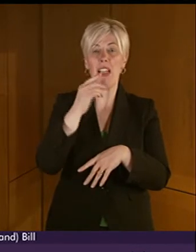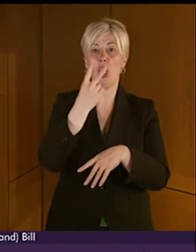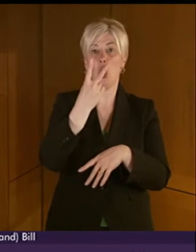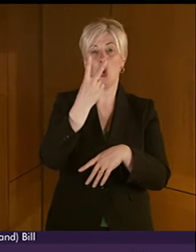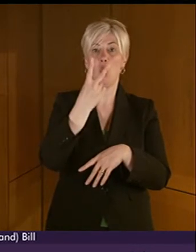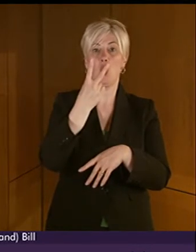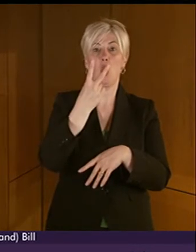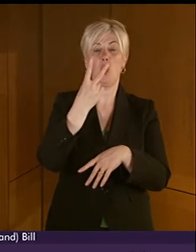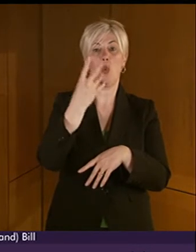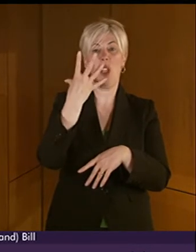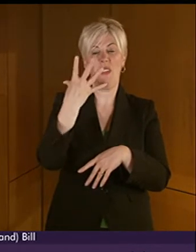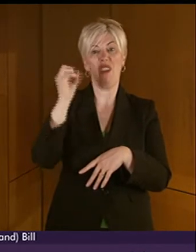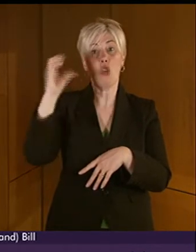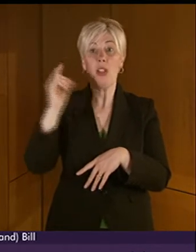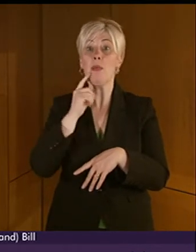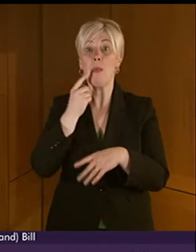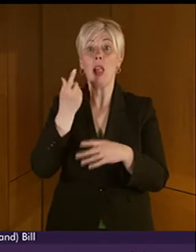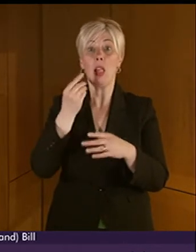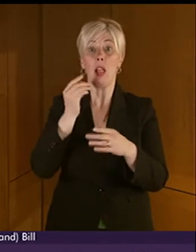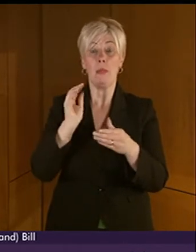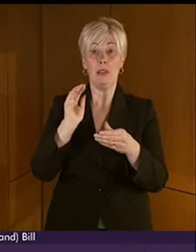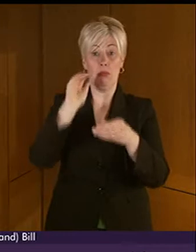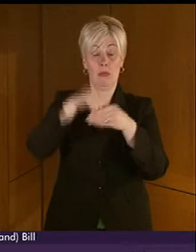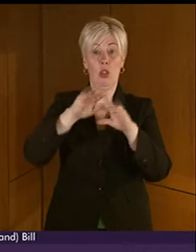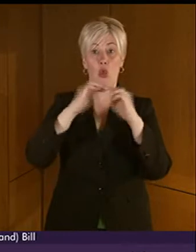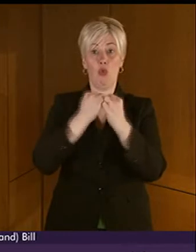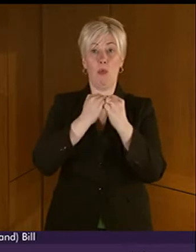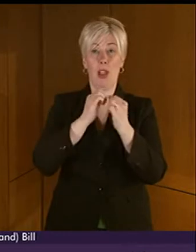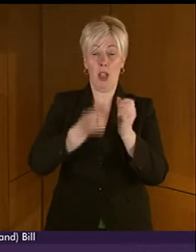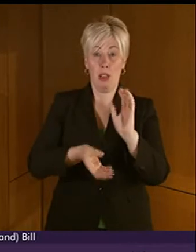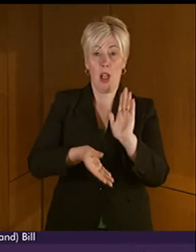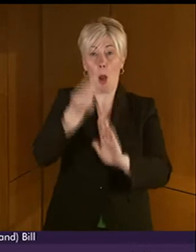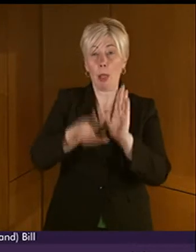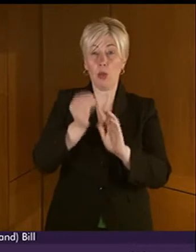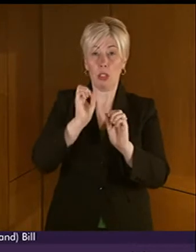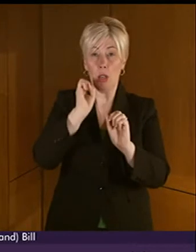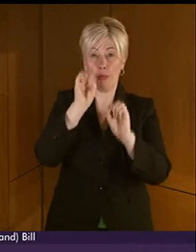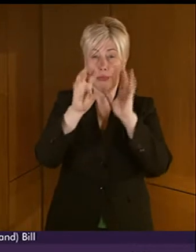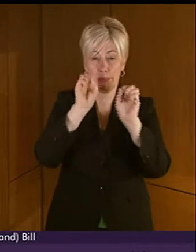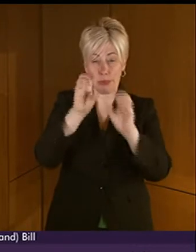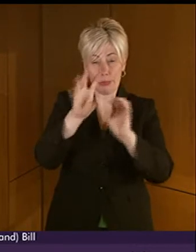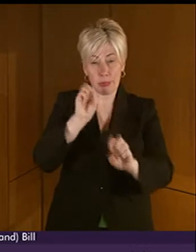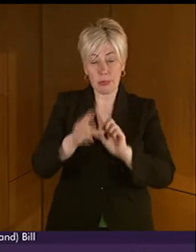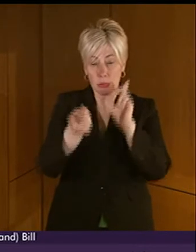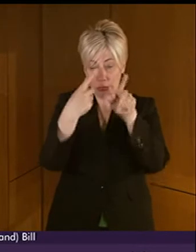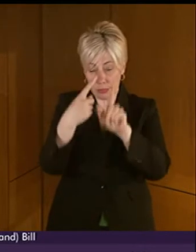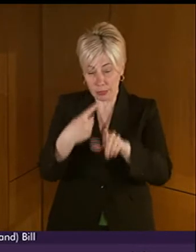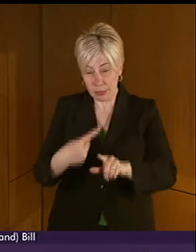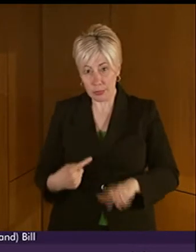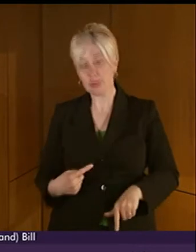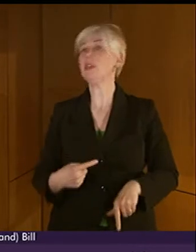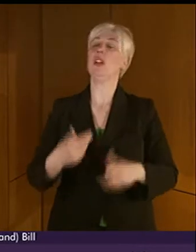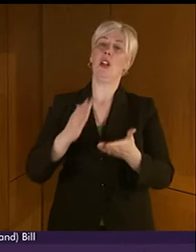people have joined and posted hundreds of comments, many in the form of BSL videos. I'd like to